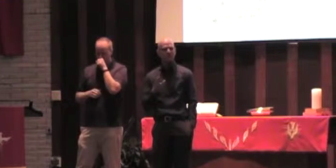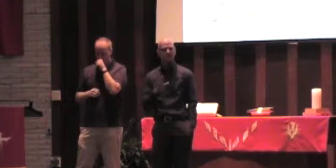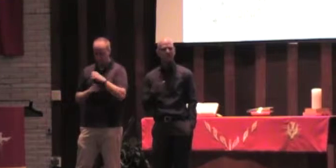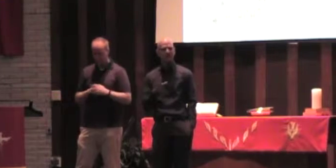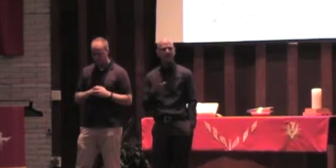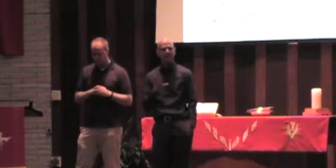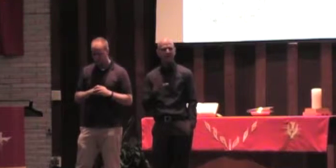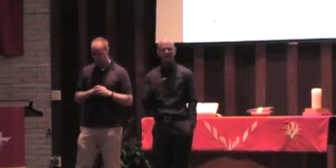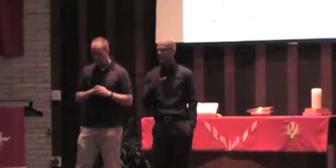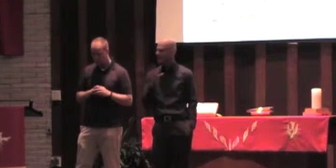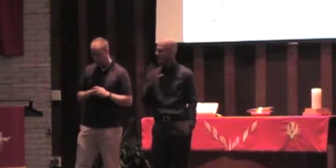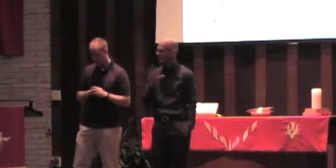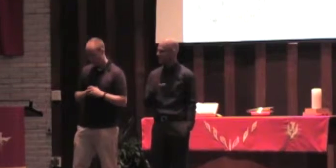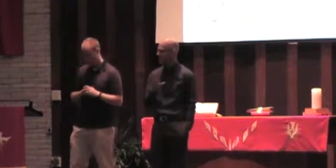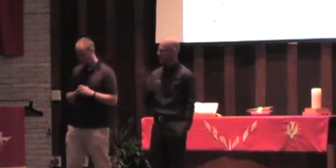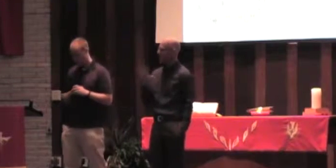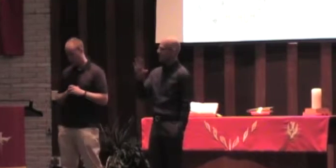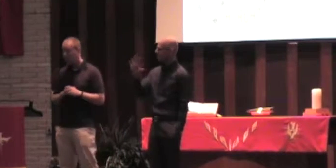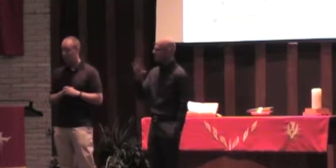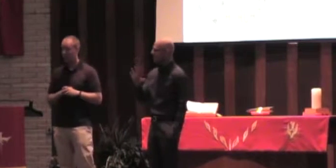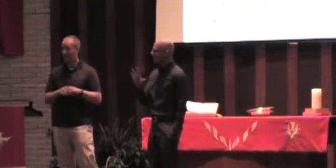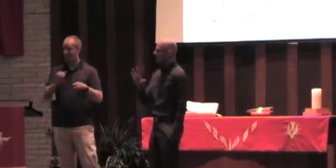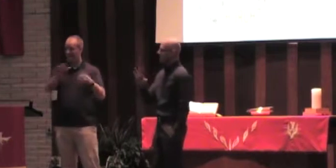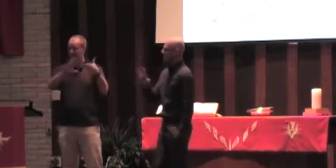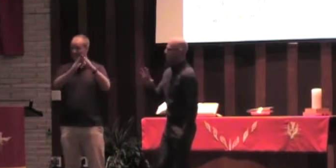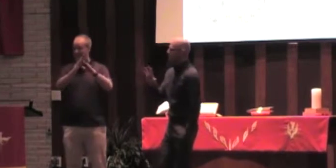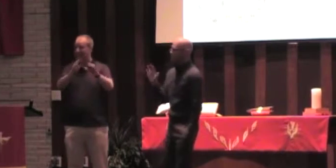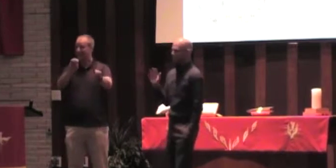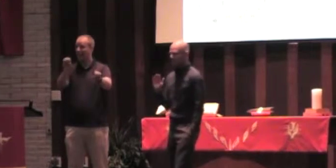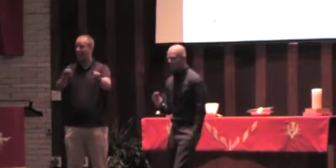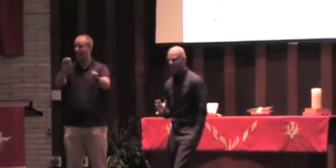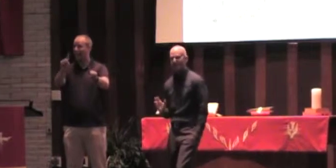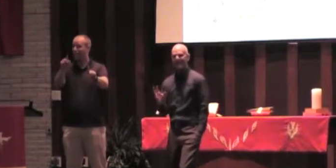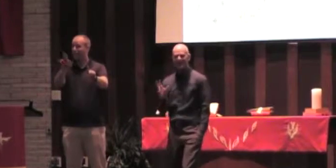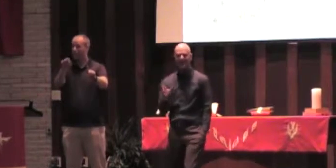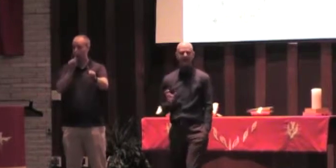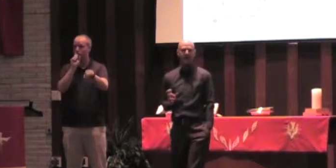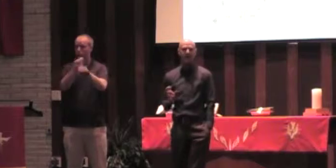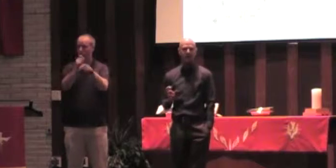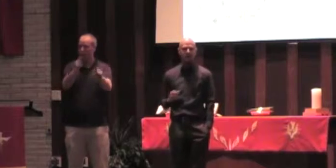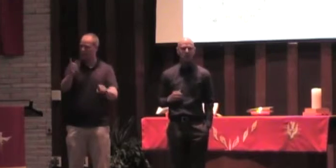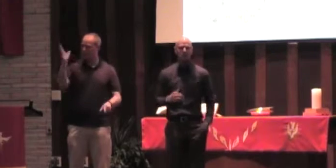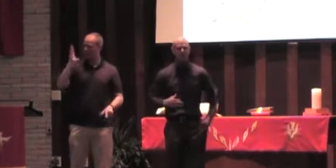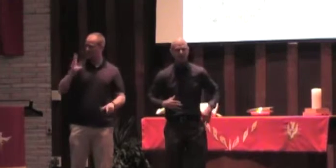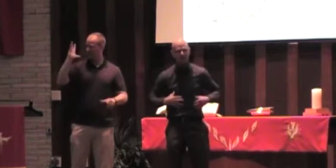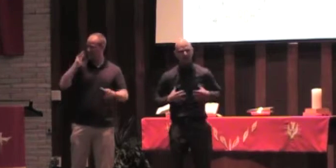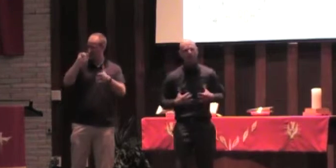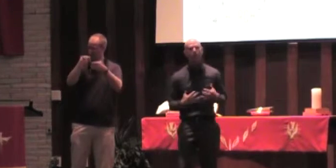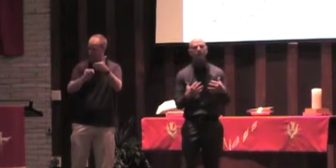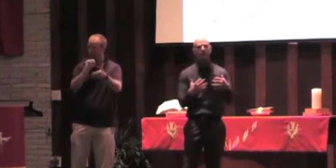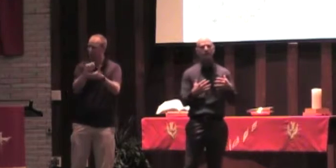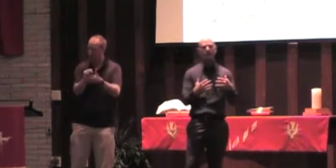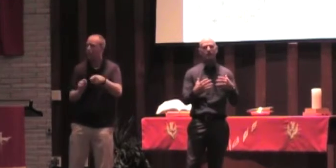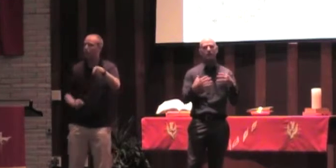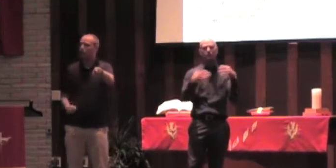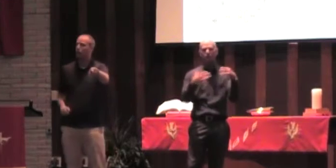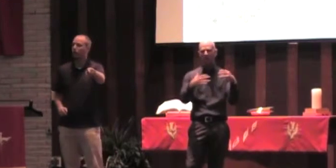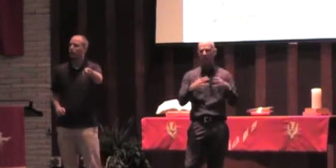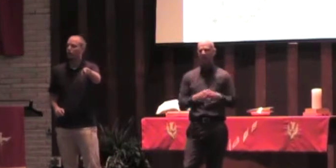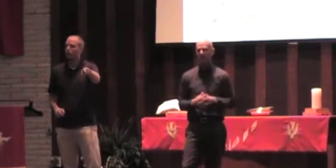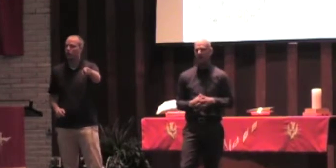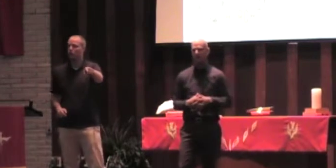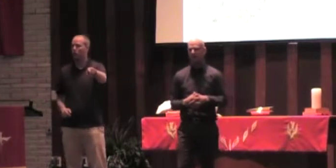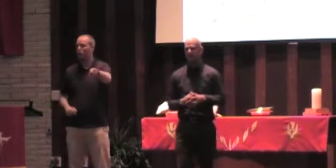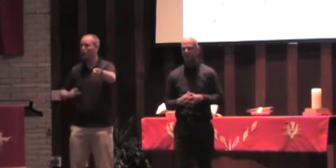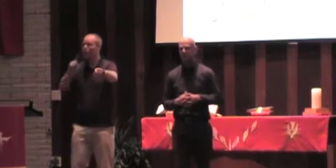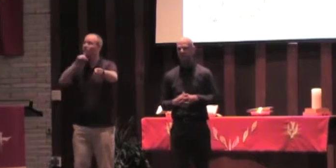That's what was happening in Ephesus. Think about what it meant, at that day and age, to be subservient to